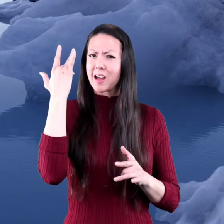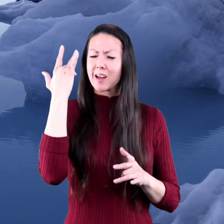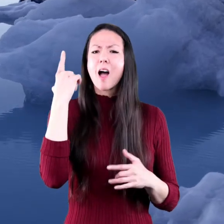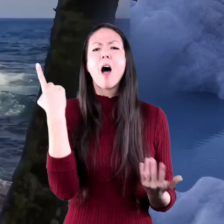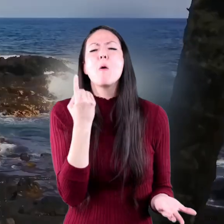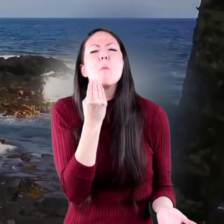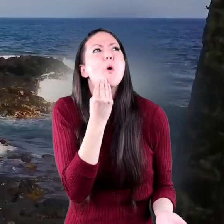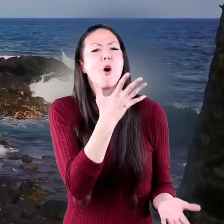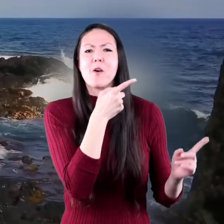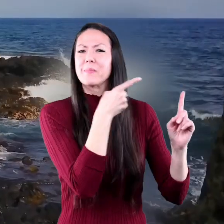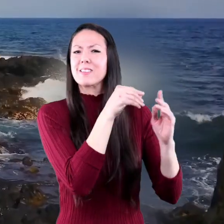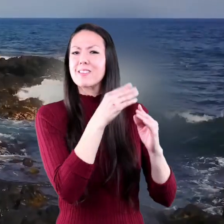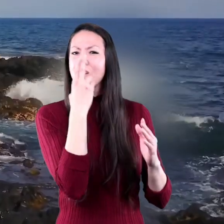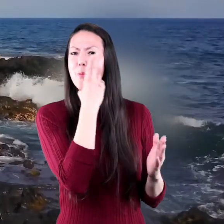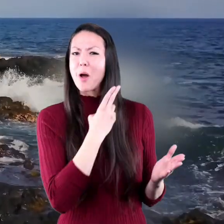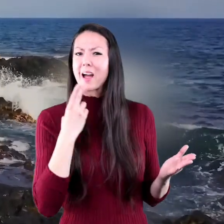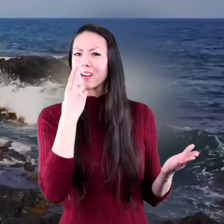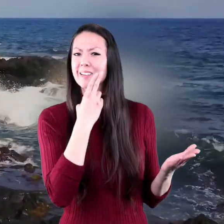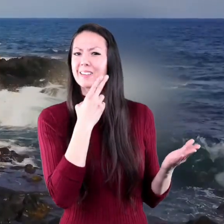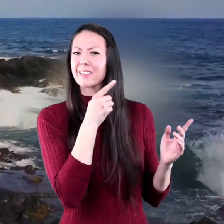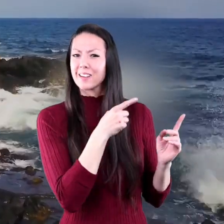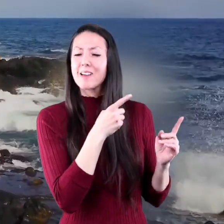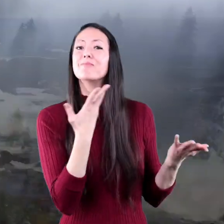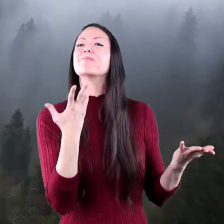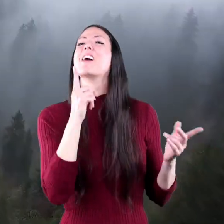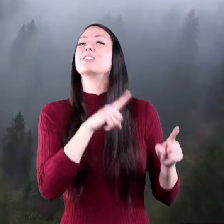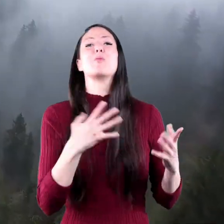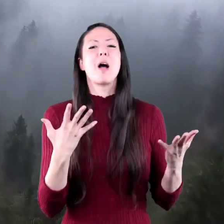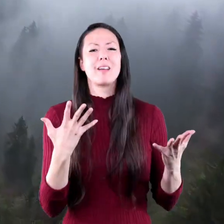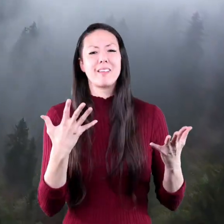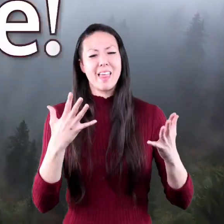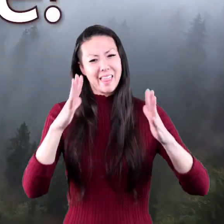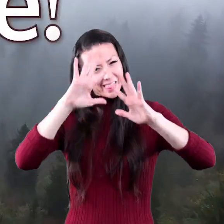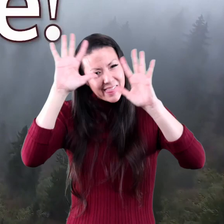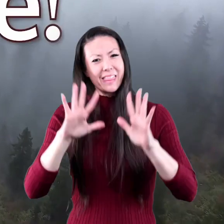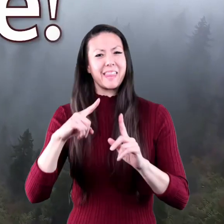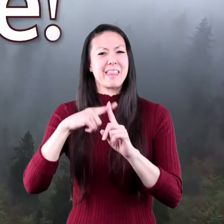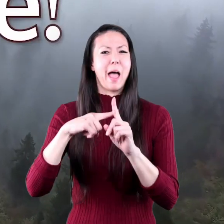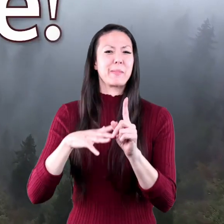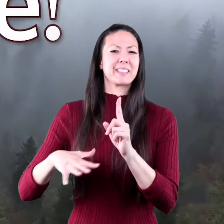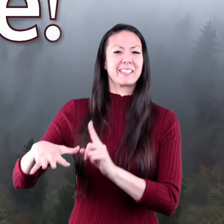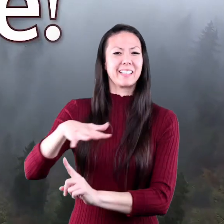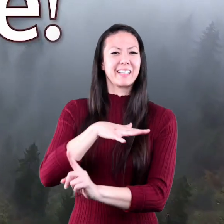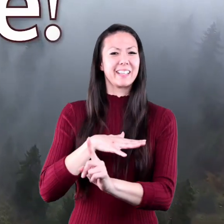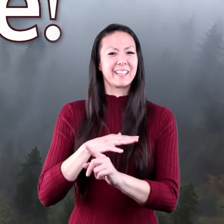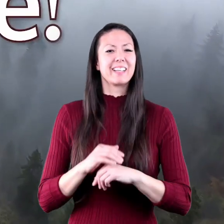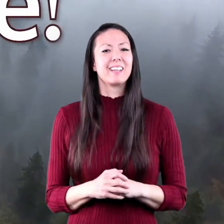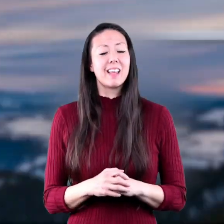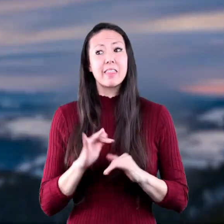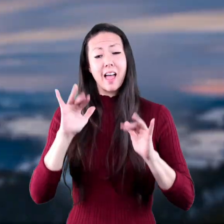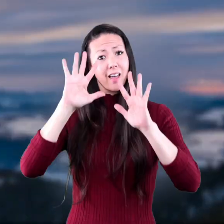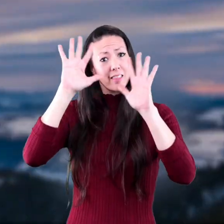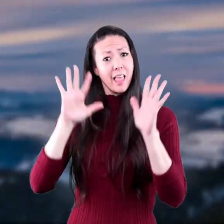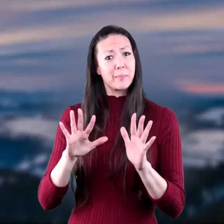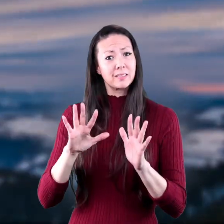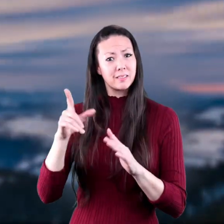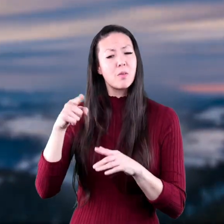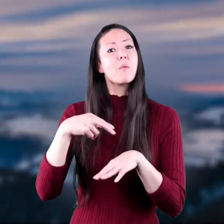but always warm in Hawaii? The answer is climate! Climate refers to any